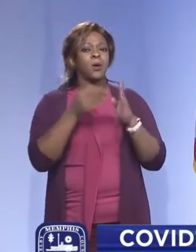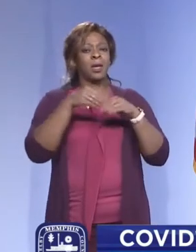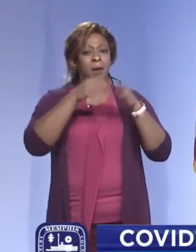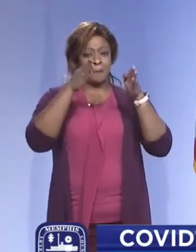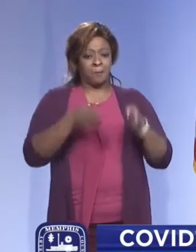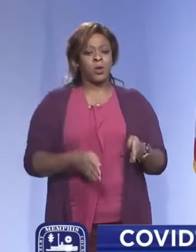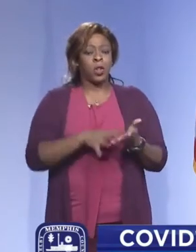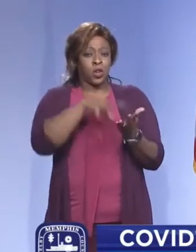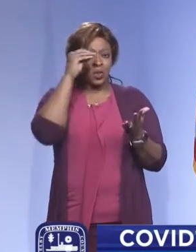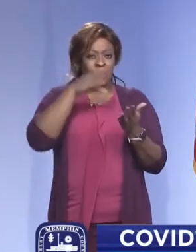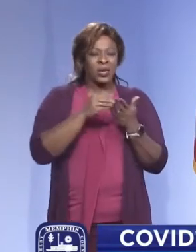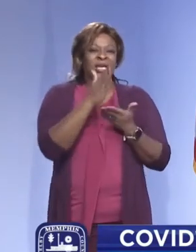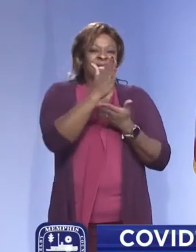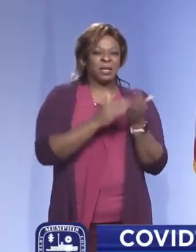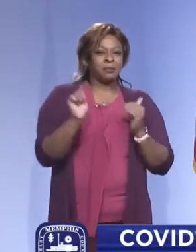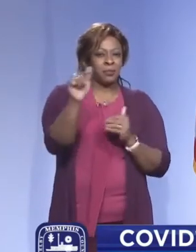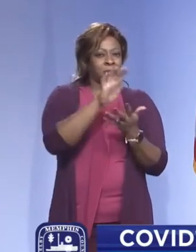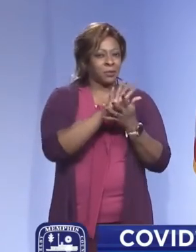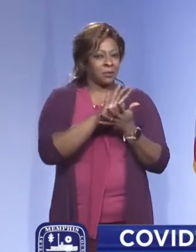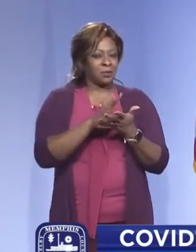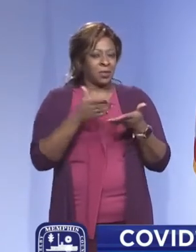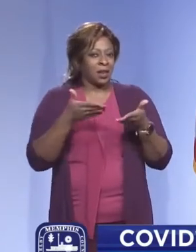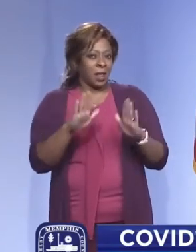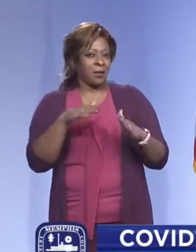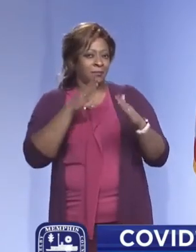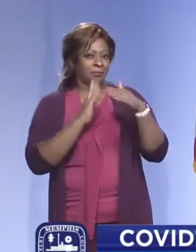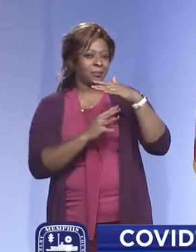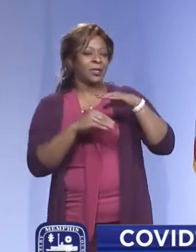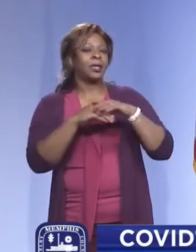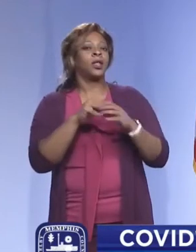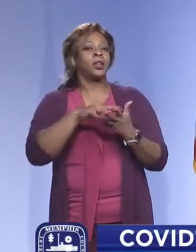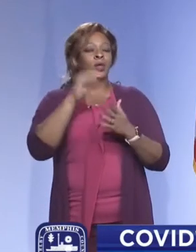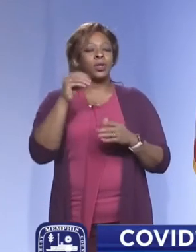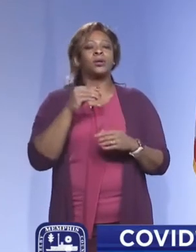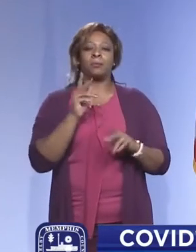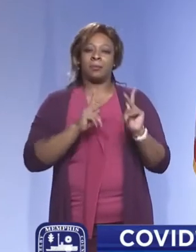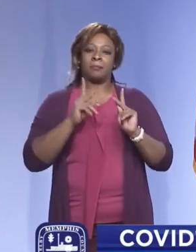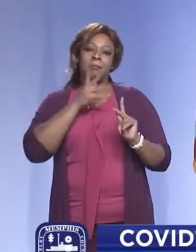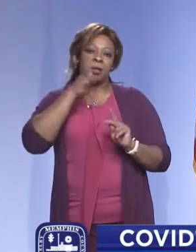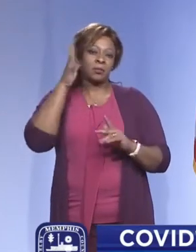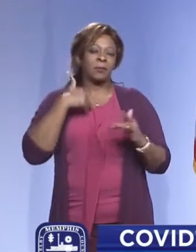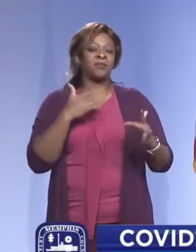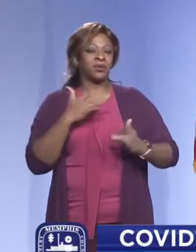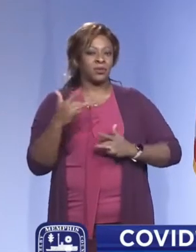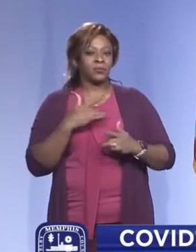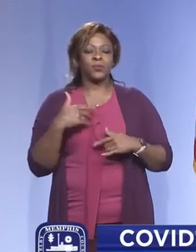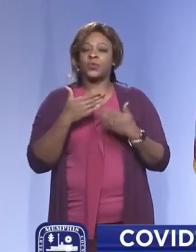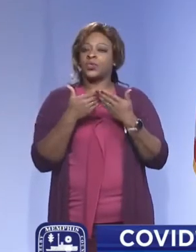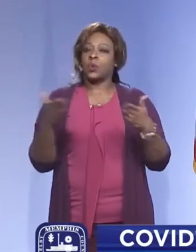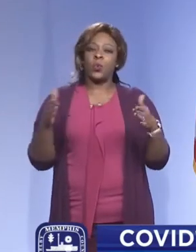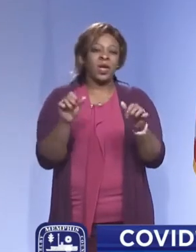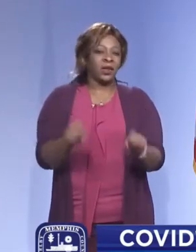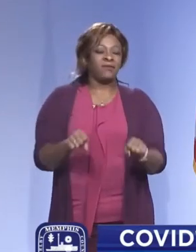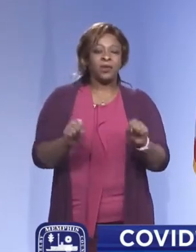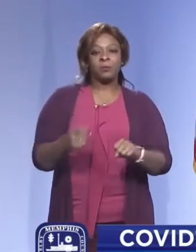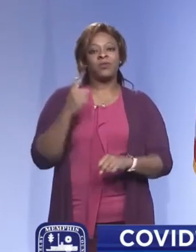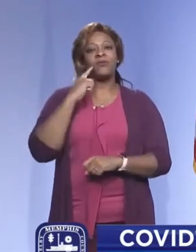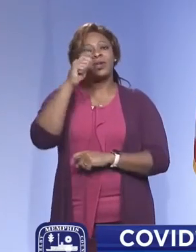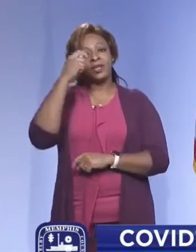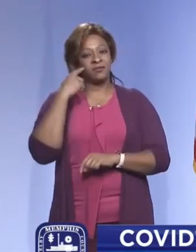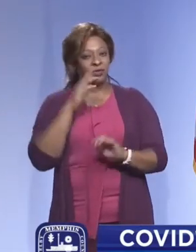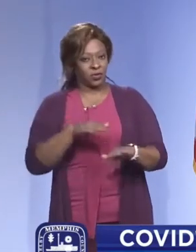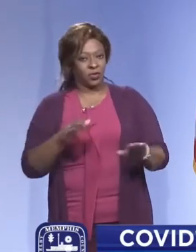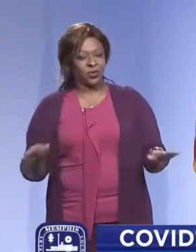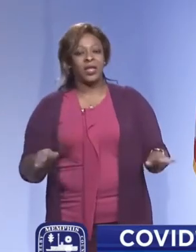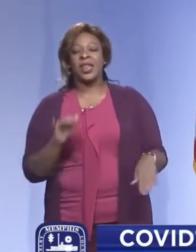learning, at least in some school locations, we know that will be a concern. We do have wide availability for testing for children